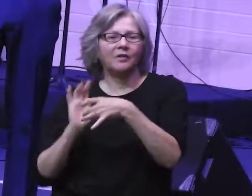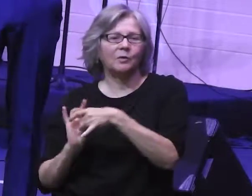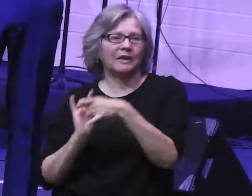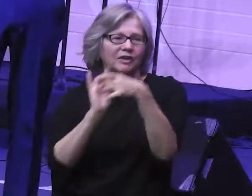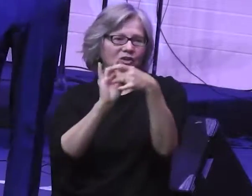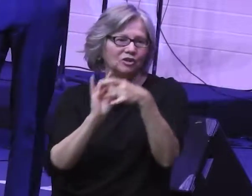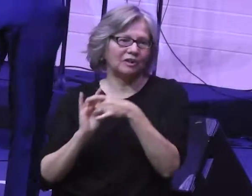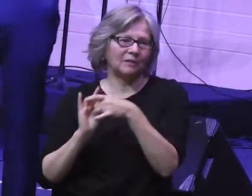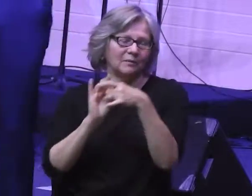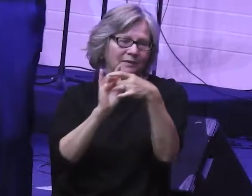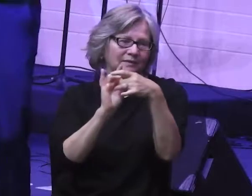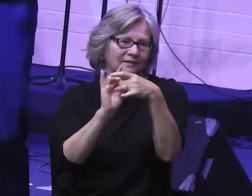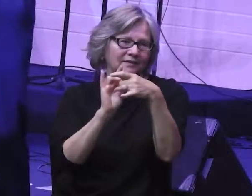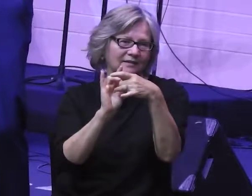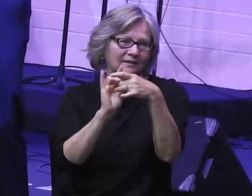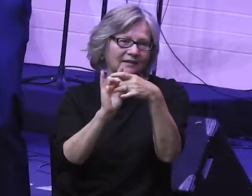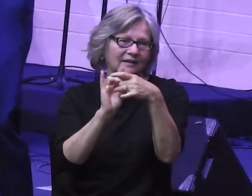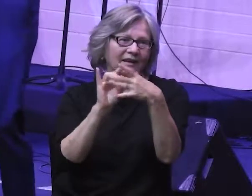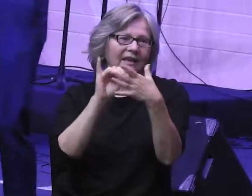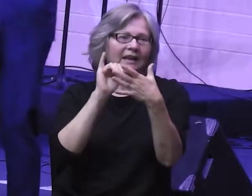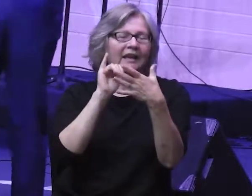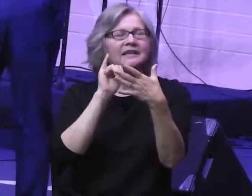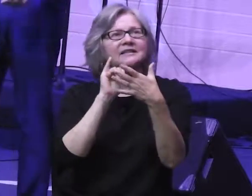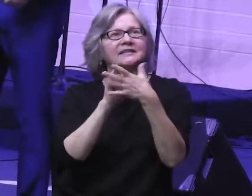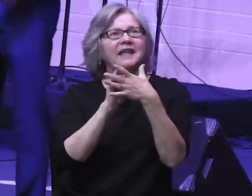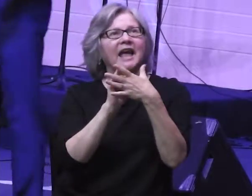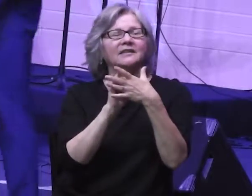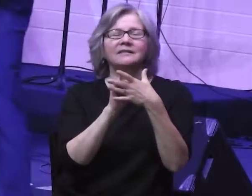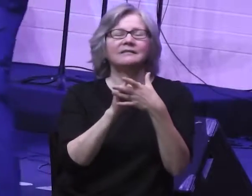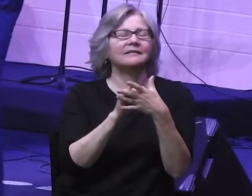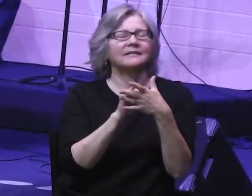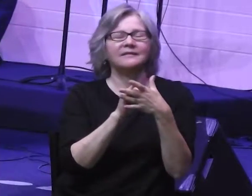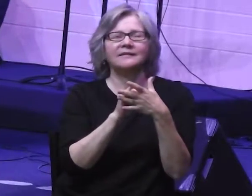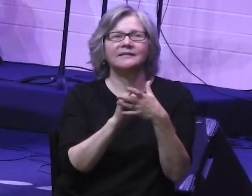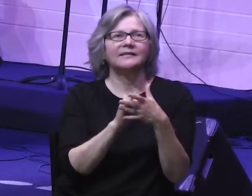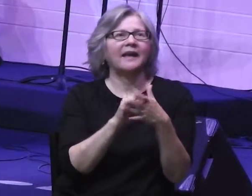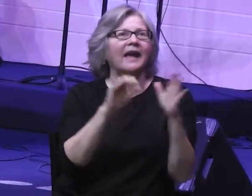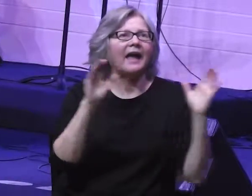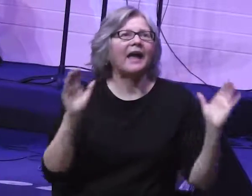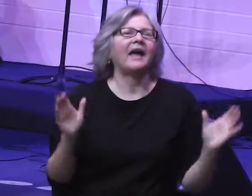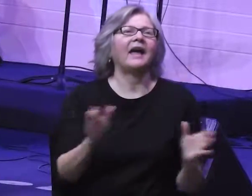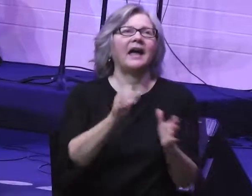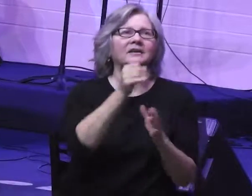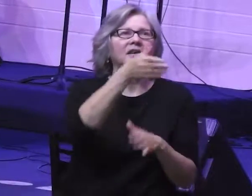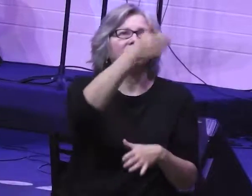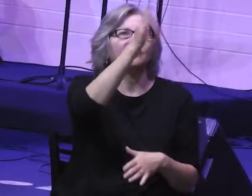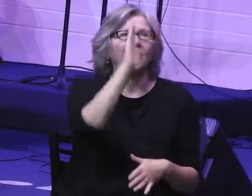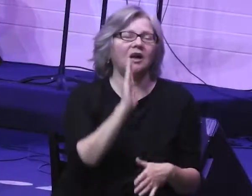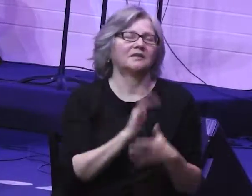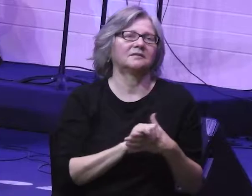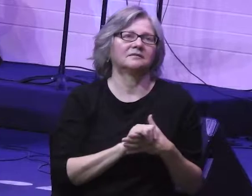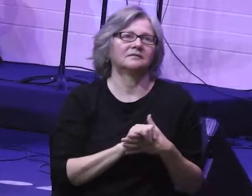this point, it's not bilateral. It's this unilateral act of God. We see this in verse 10.